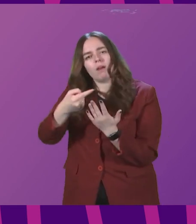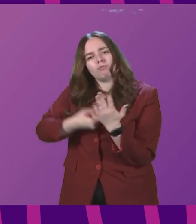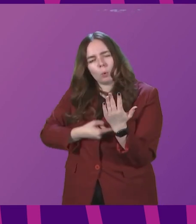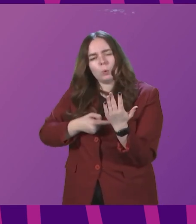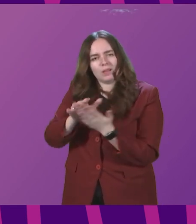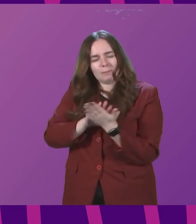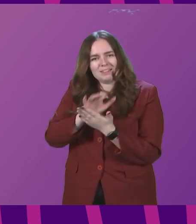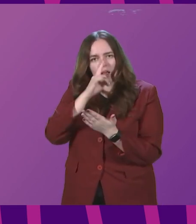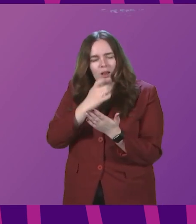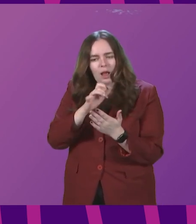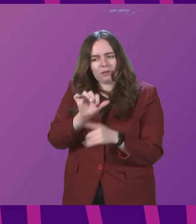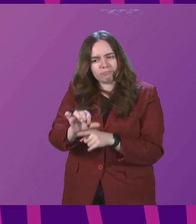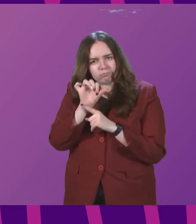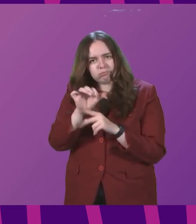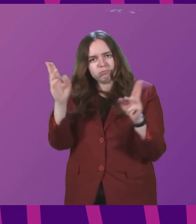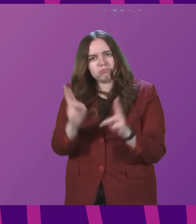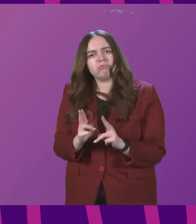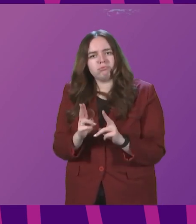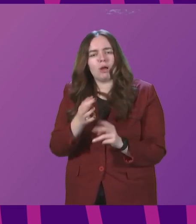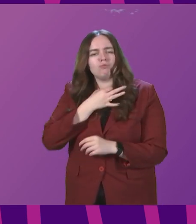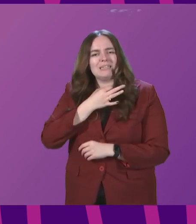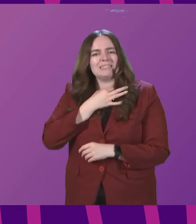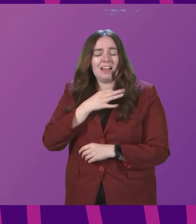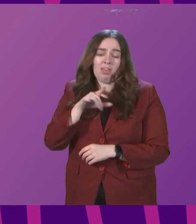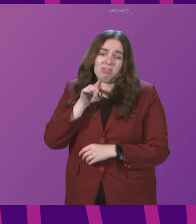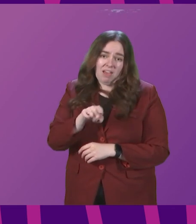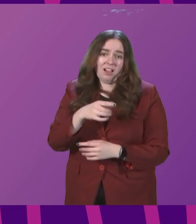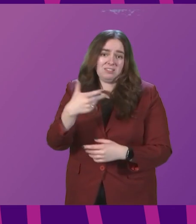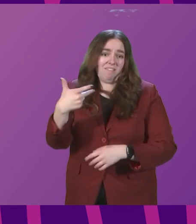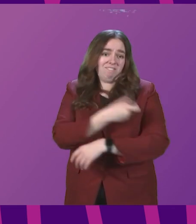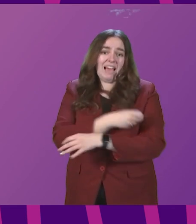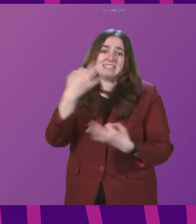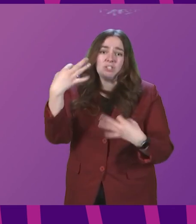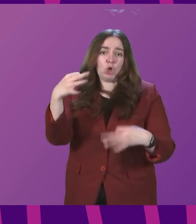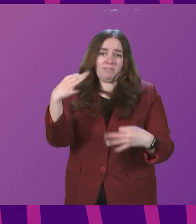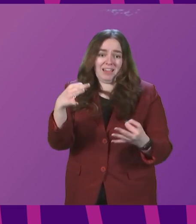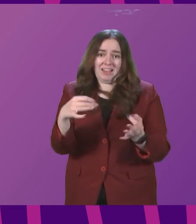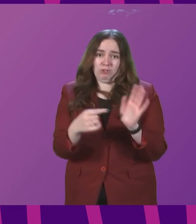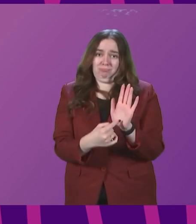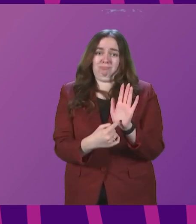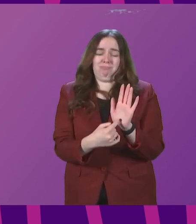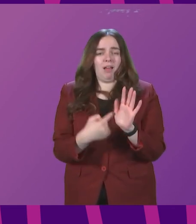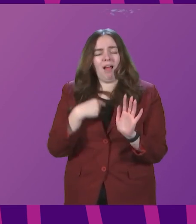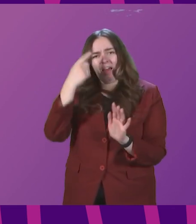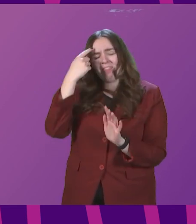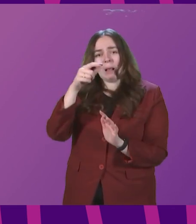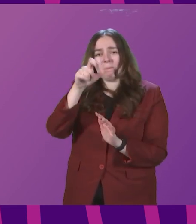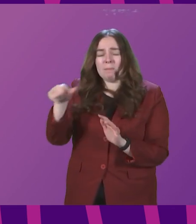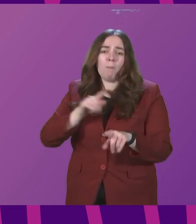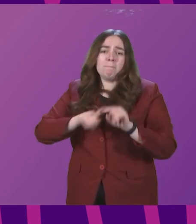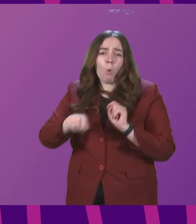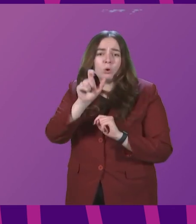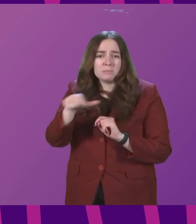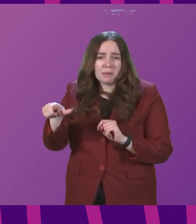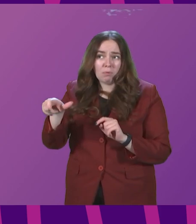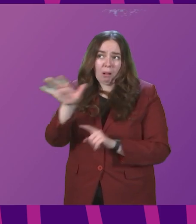mitigate and protect against those risks. That is where vaccine certification comes in. I think the vast majority